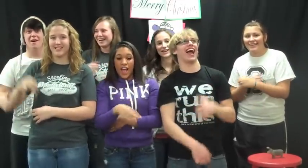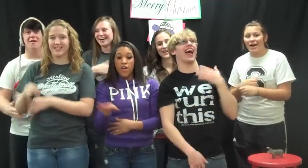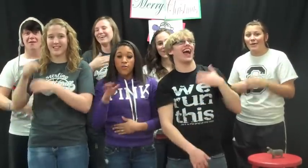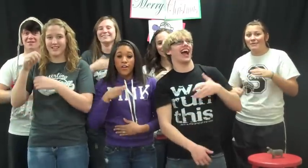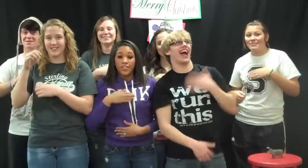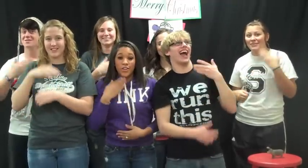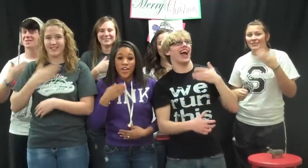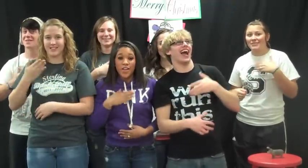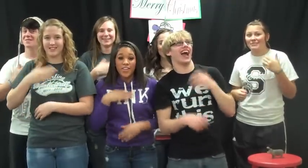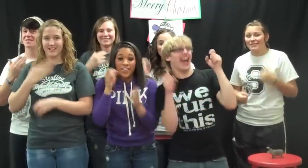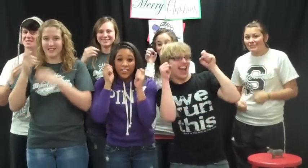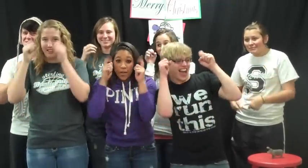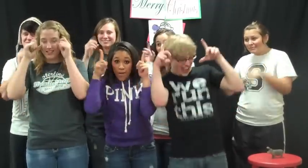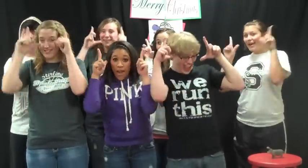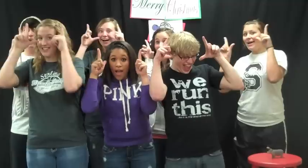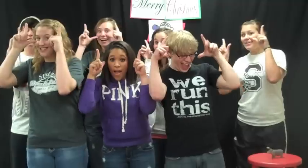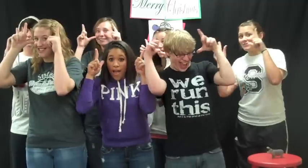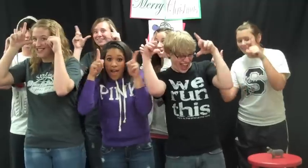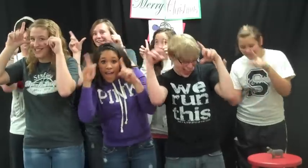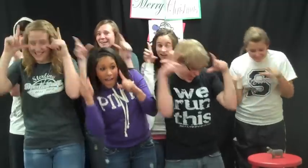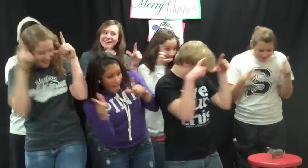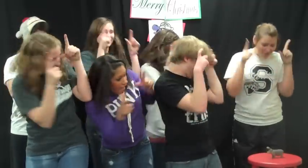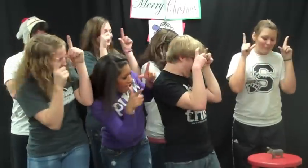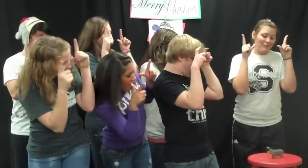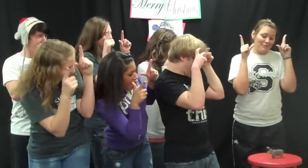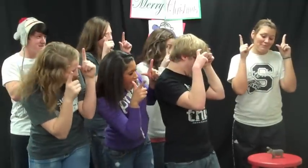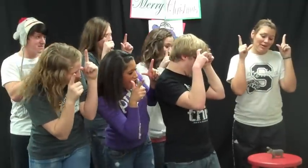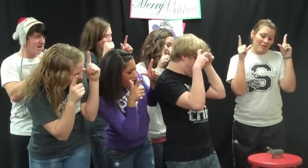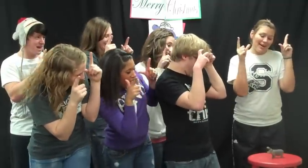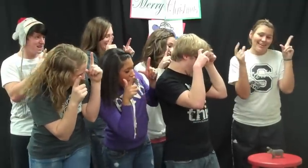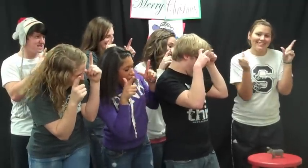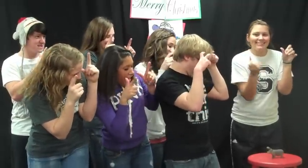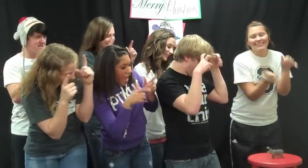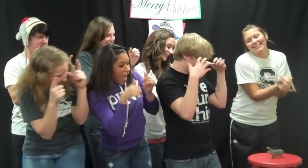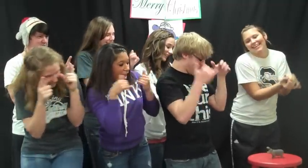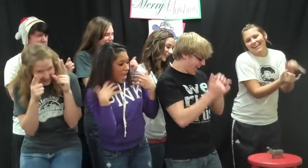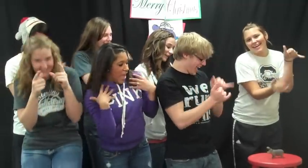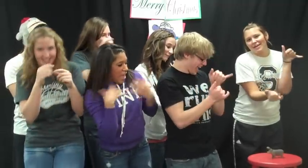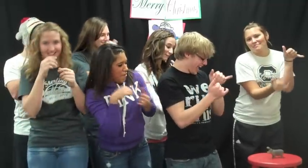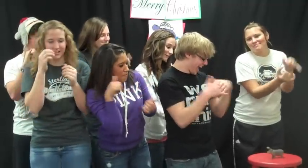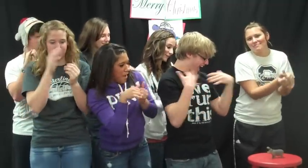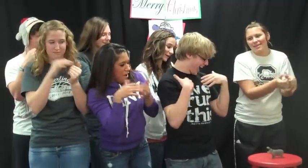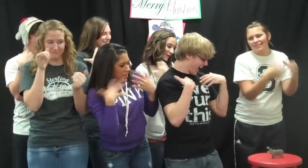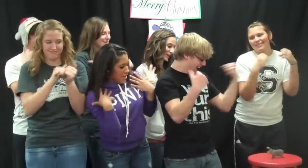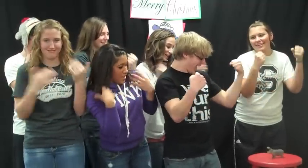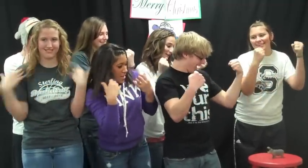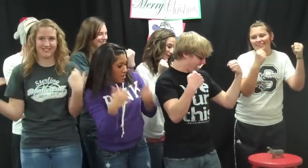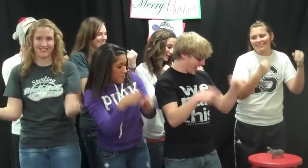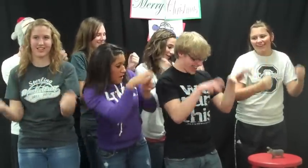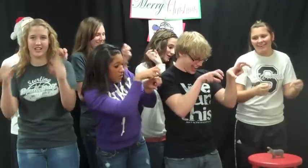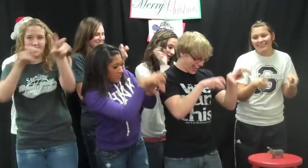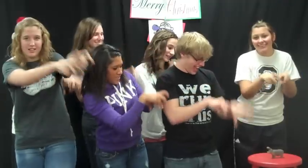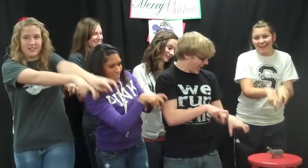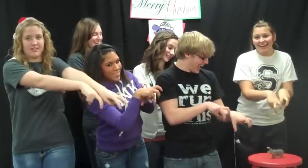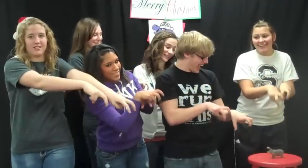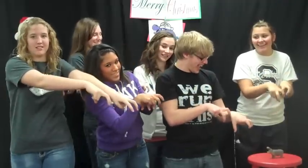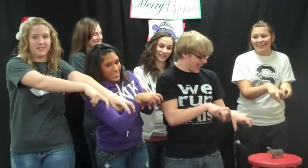Oh, what joy and what surprise when I open up my eyes to see a hippo hero standing